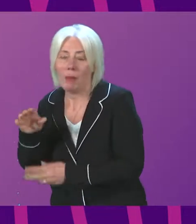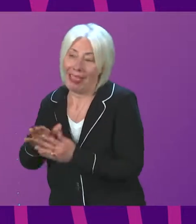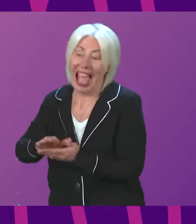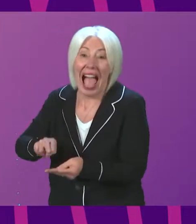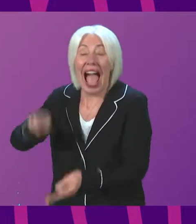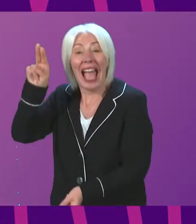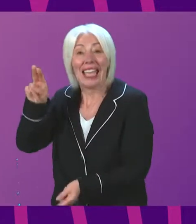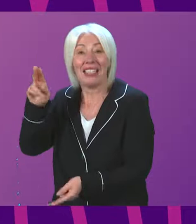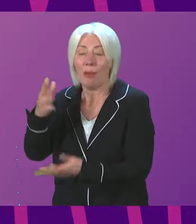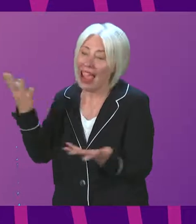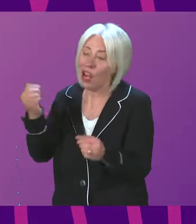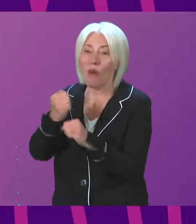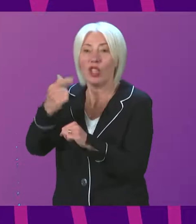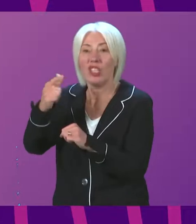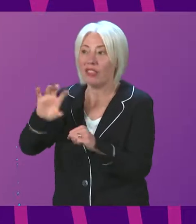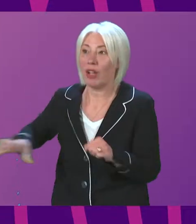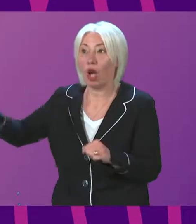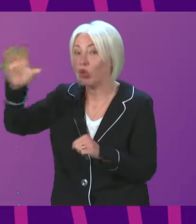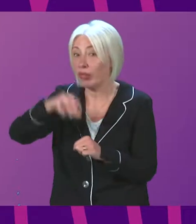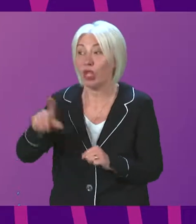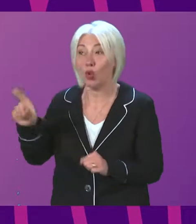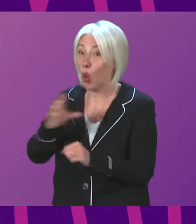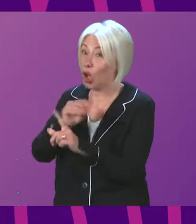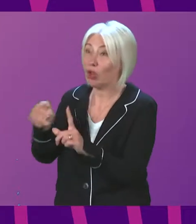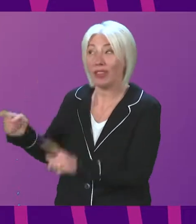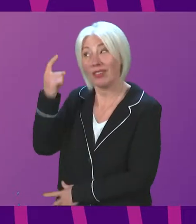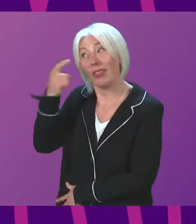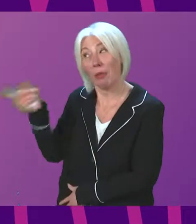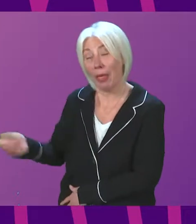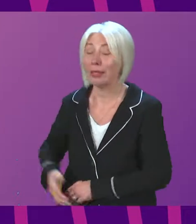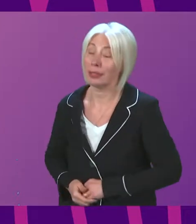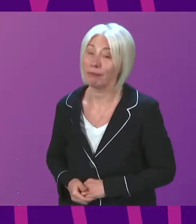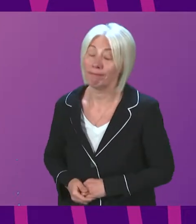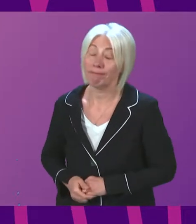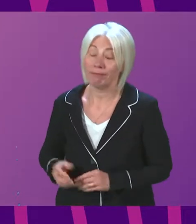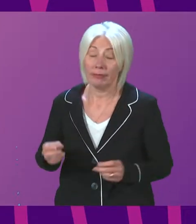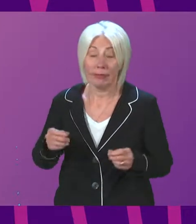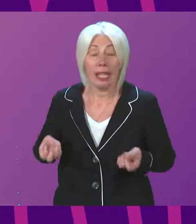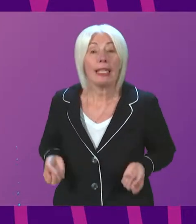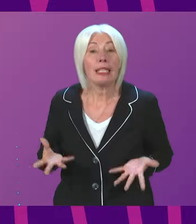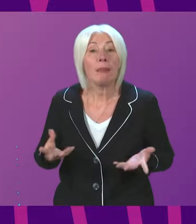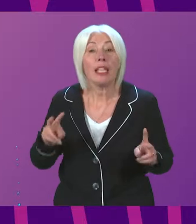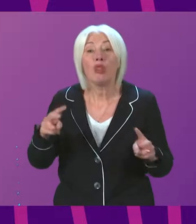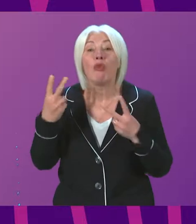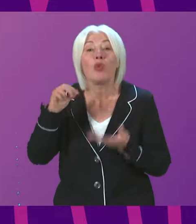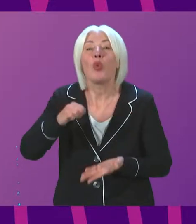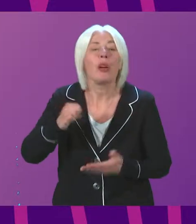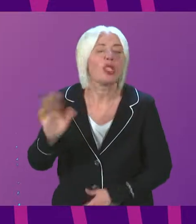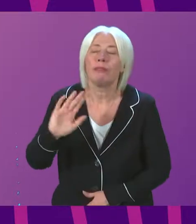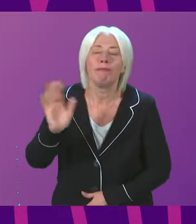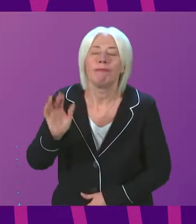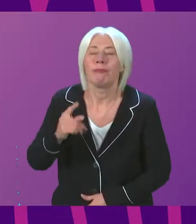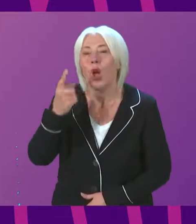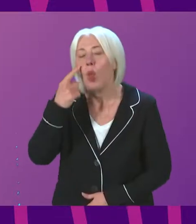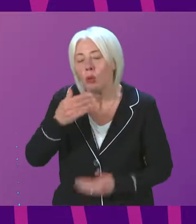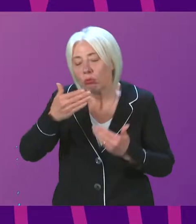not go amiss on the part of the Conservatives. The spending review is not a budget it allocates over the next few